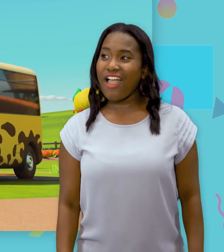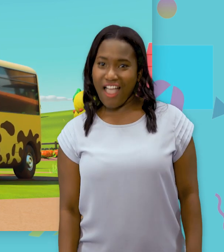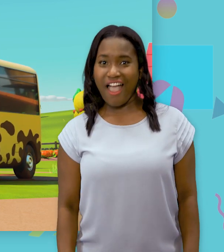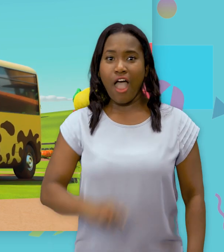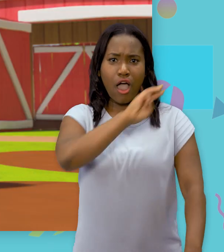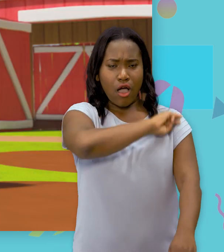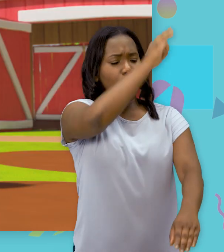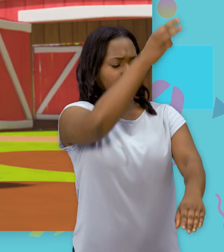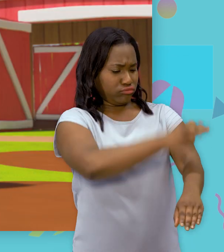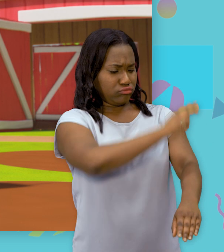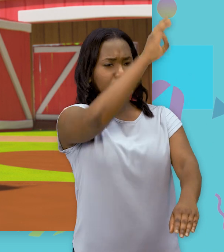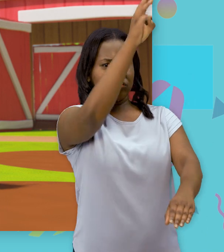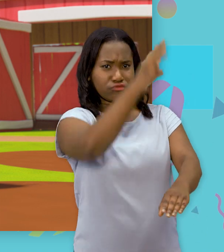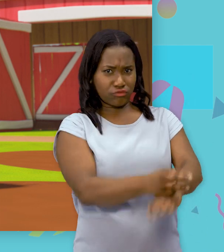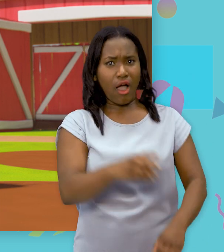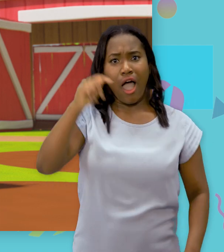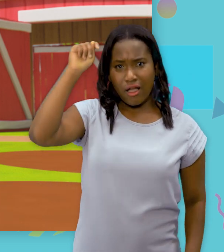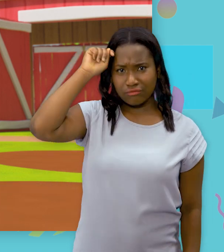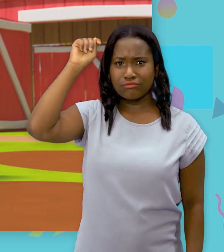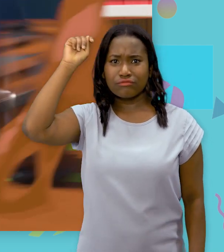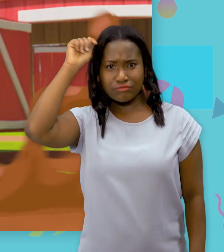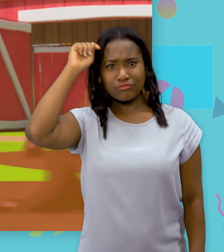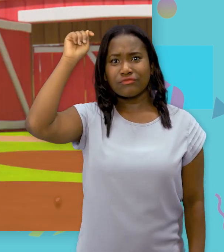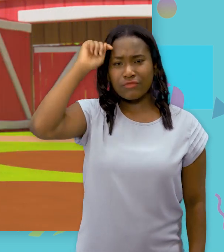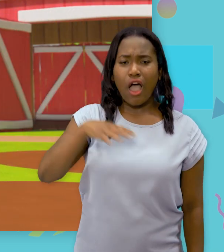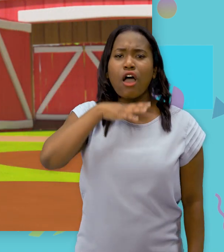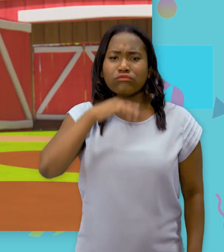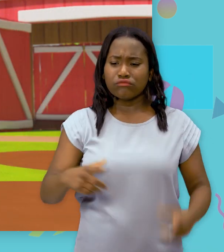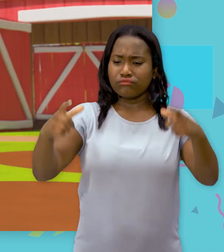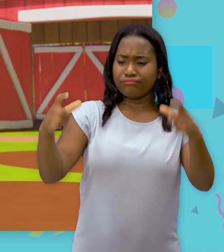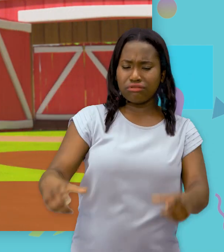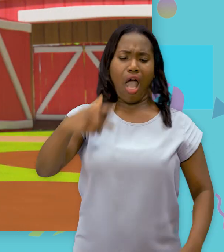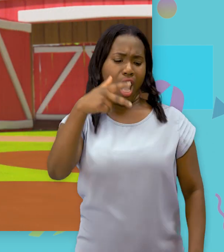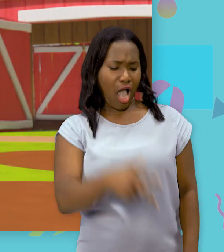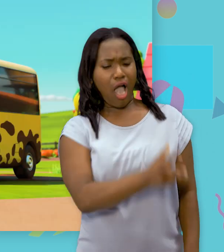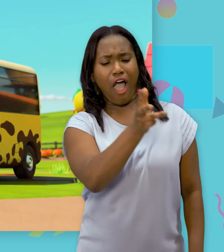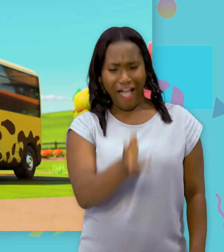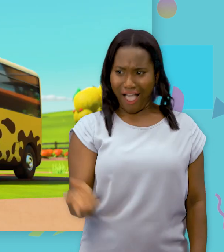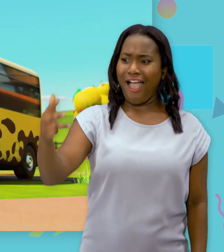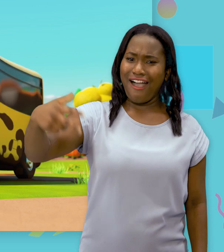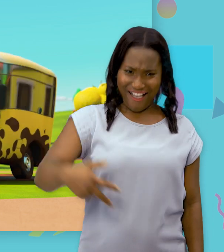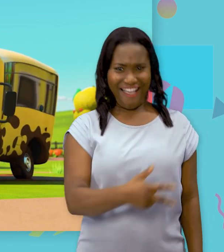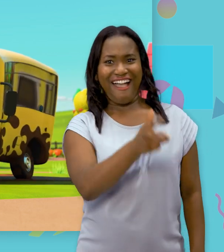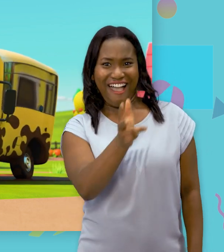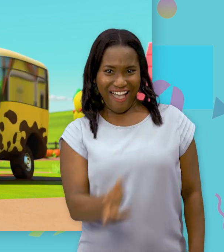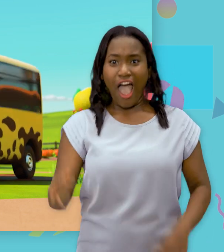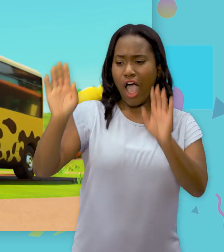Up on MacDonald's farm, Terry walks through the mud Bouncing and sliding as he